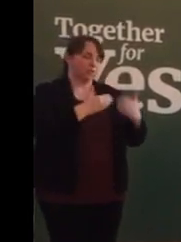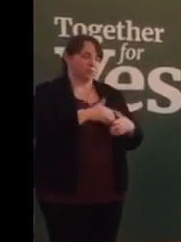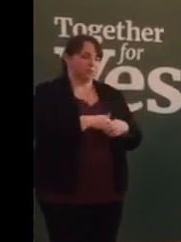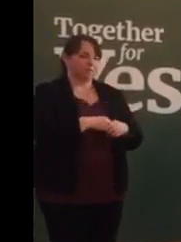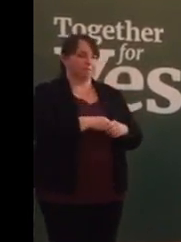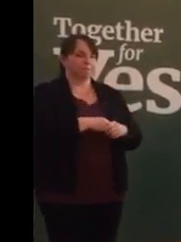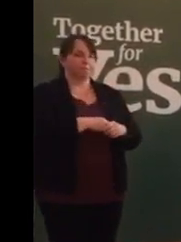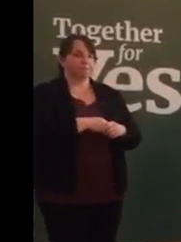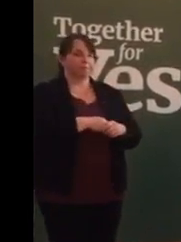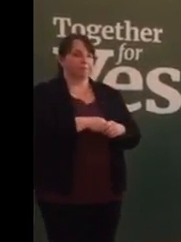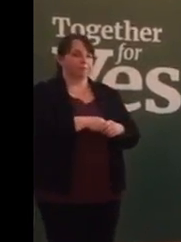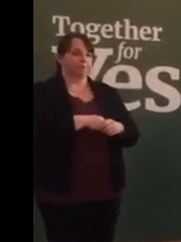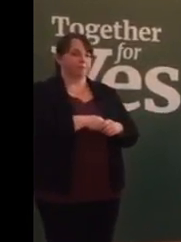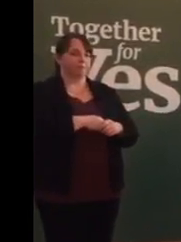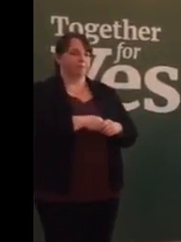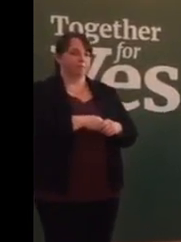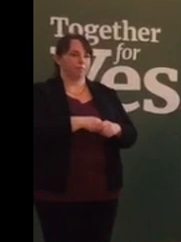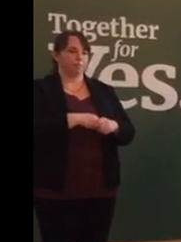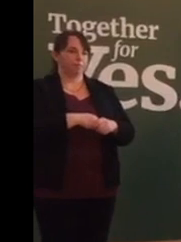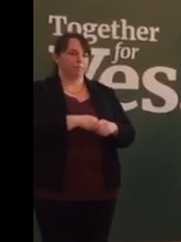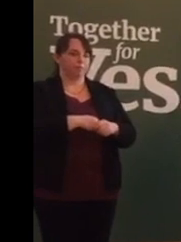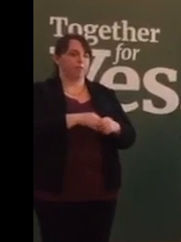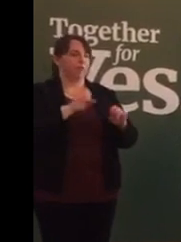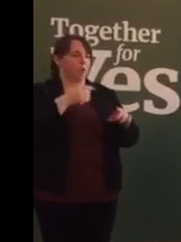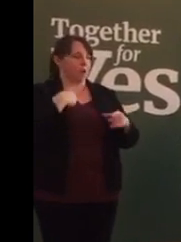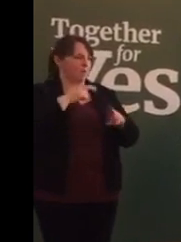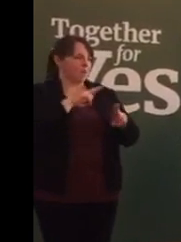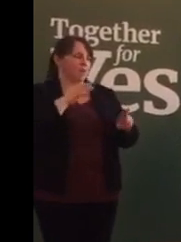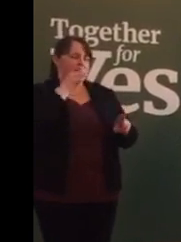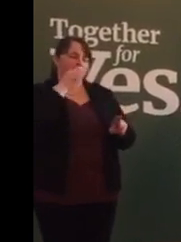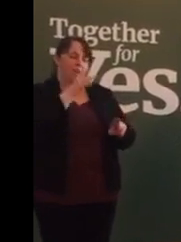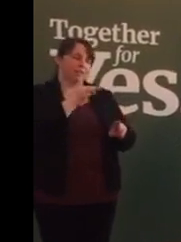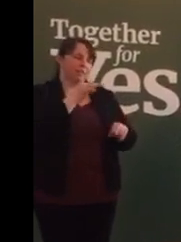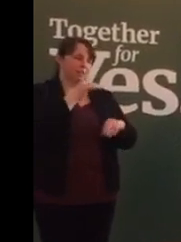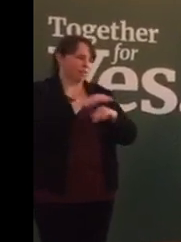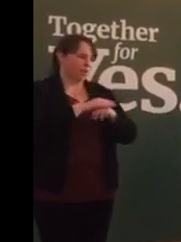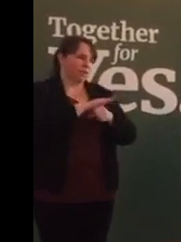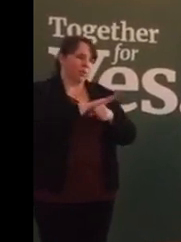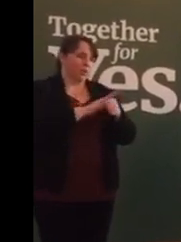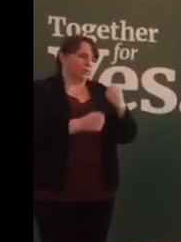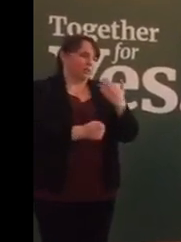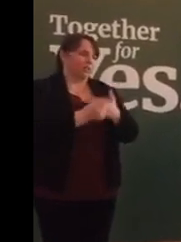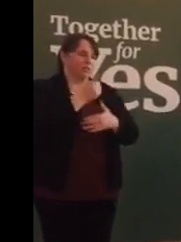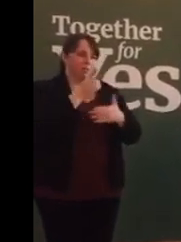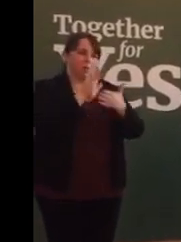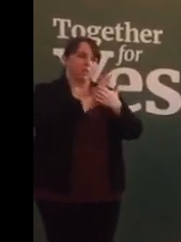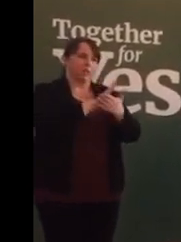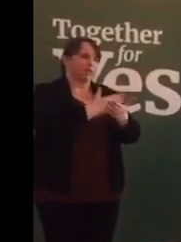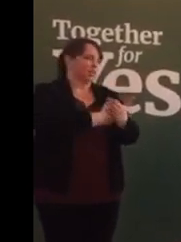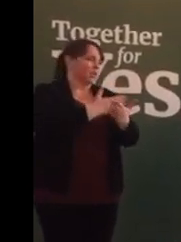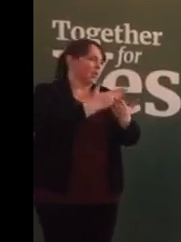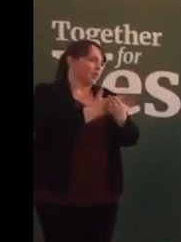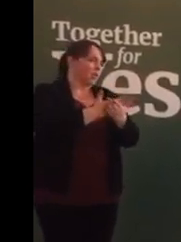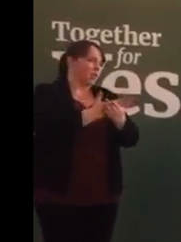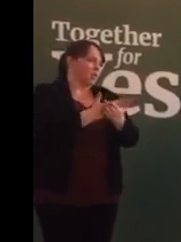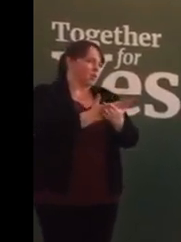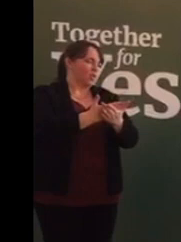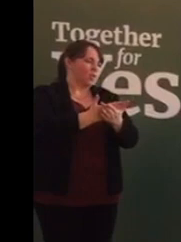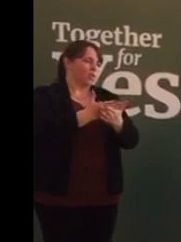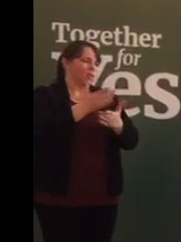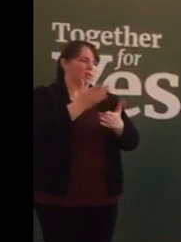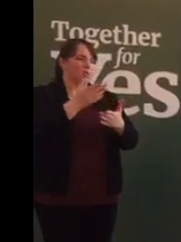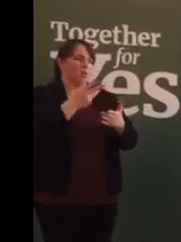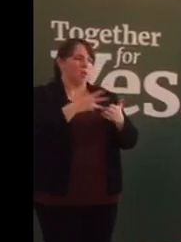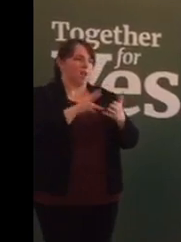Obviously, I am not asking for, as it were, lawless situations if the amendment is